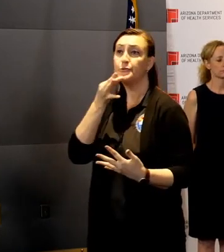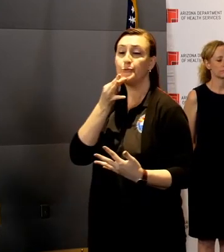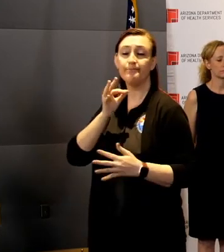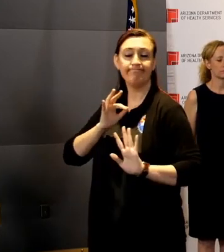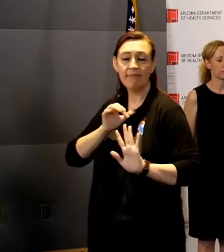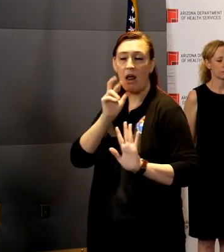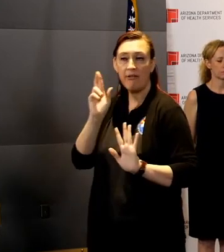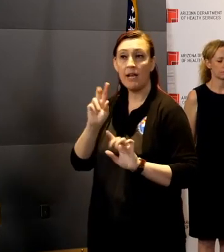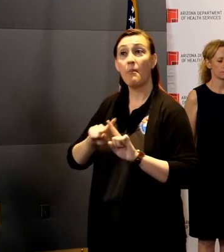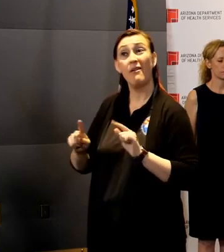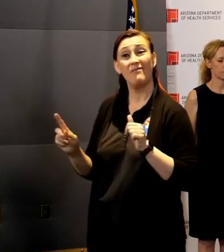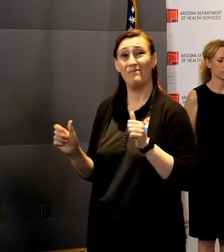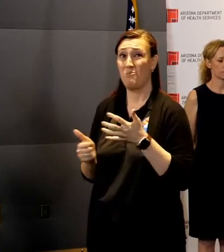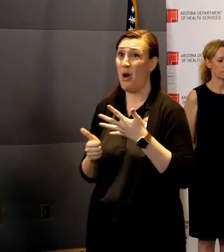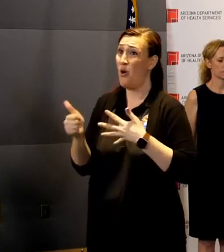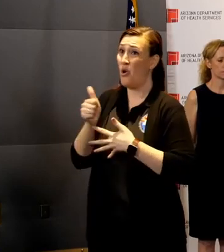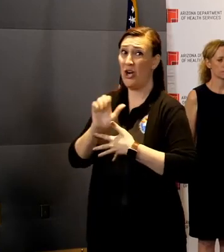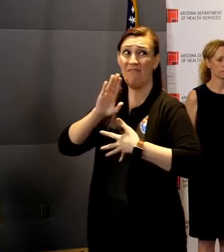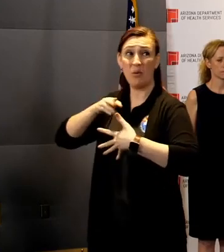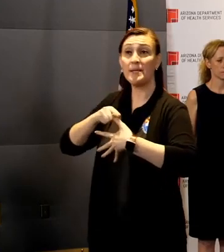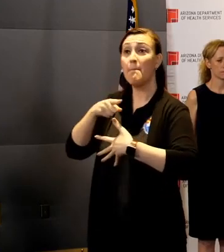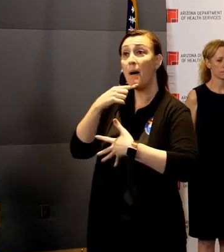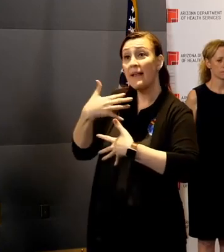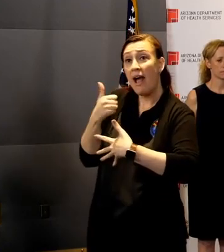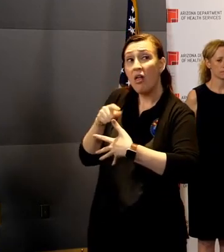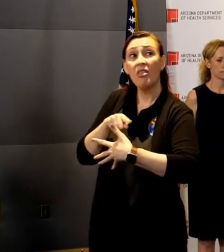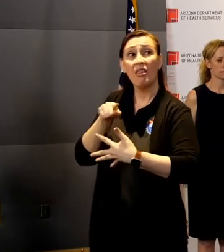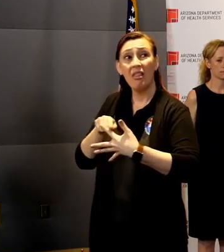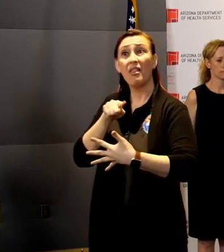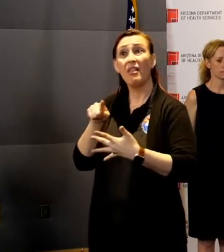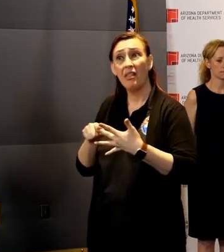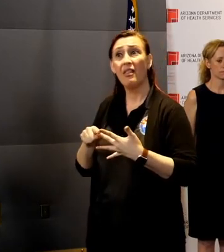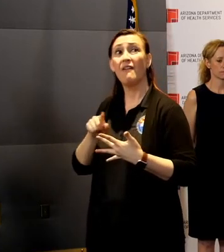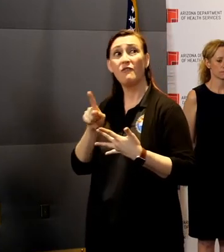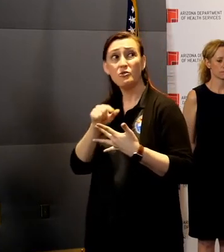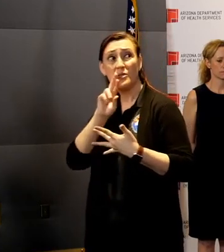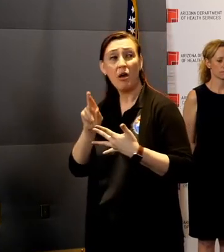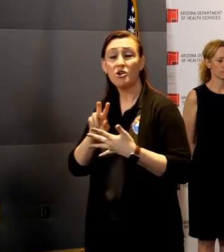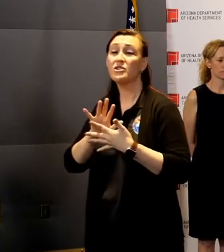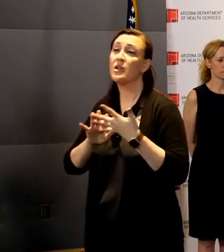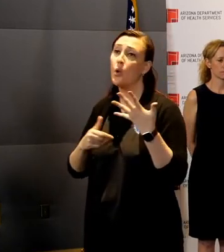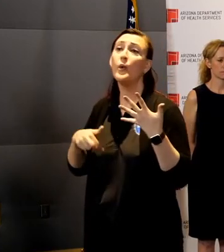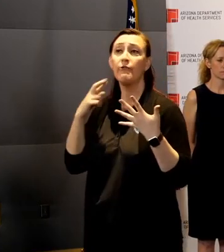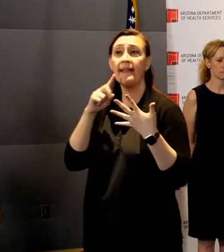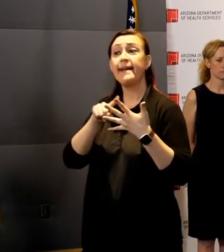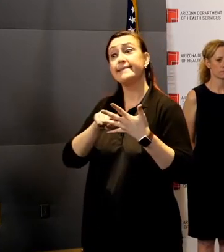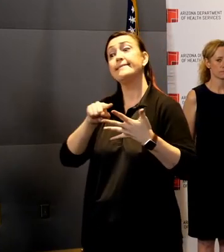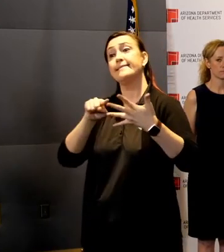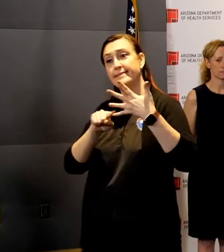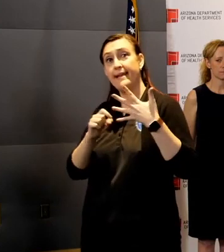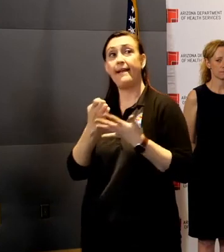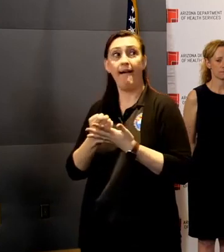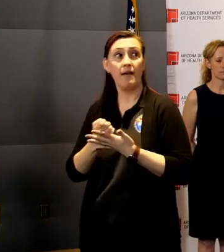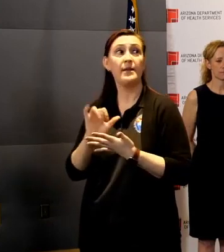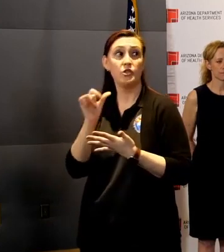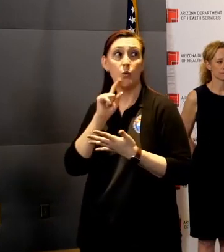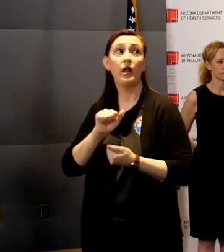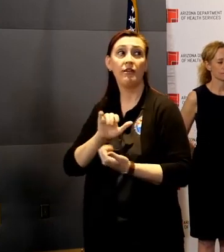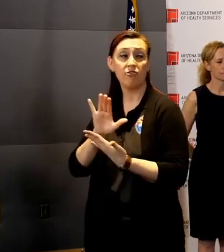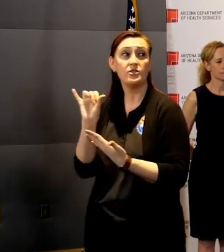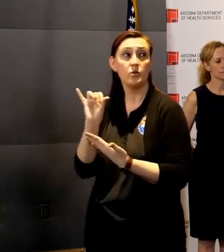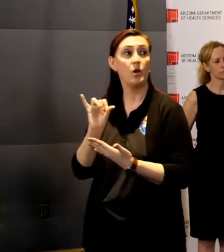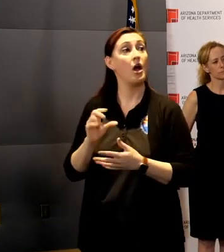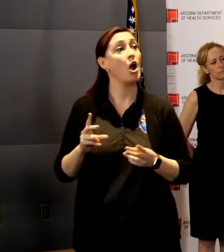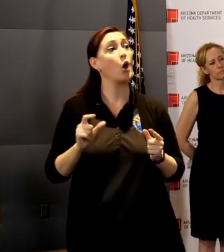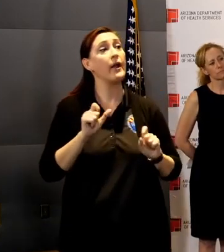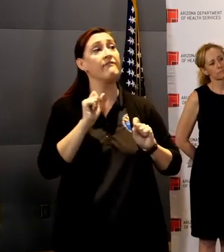first and foremost has been public health. But we also realize what's going on in the economy, and we know we need to address that. Let me just quick